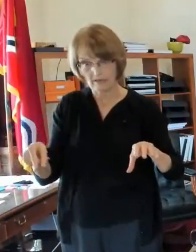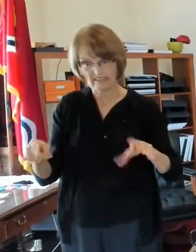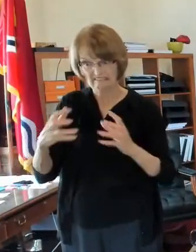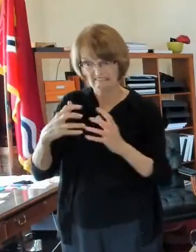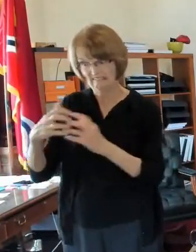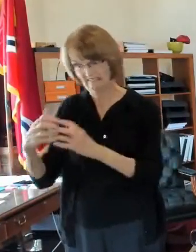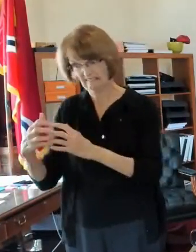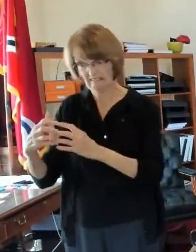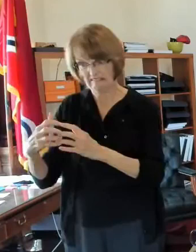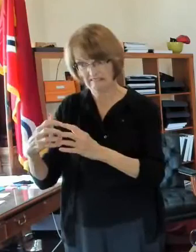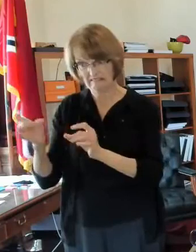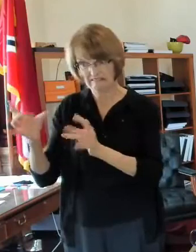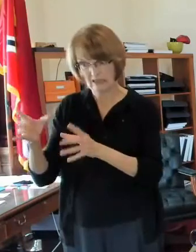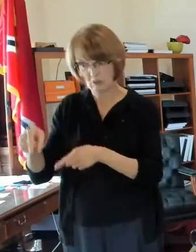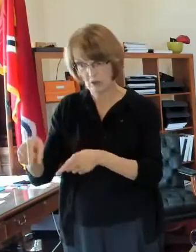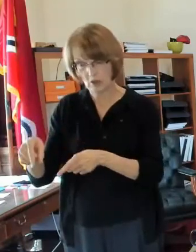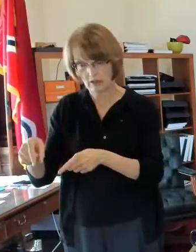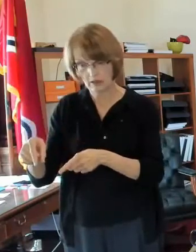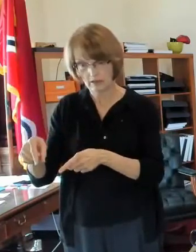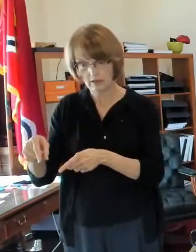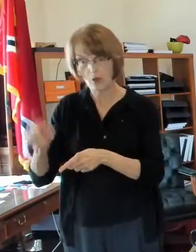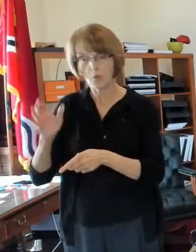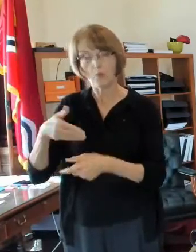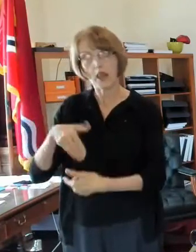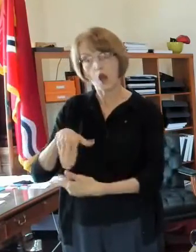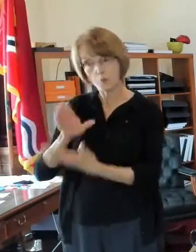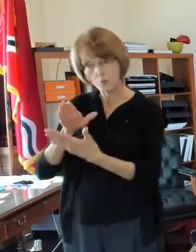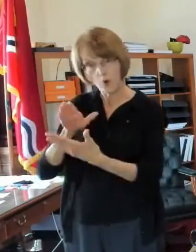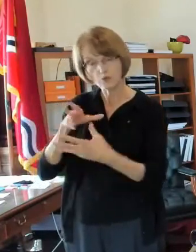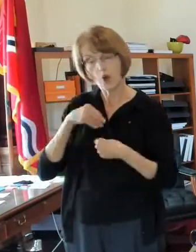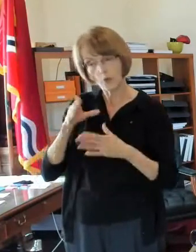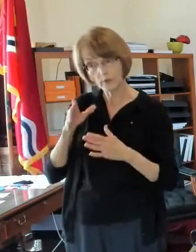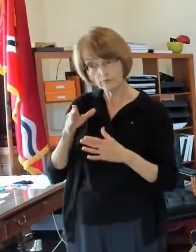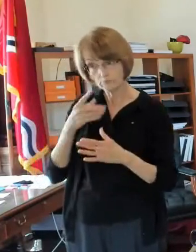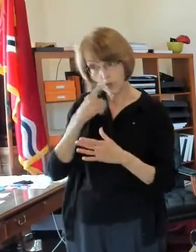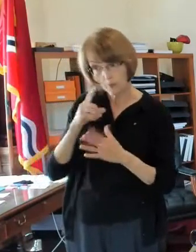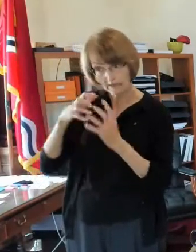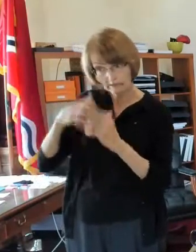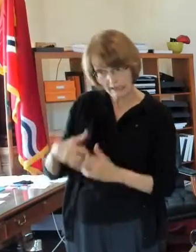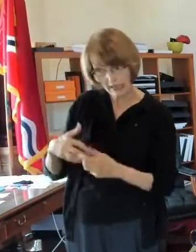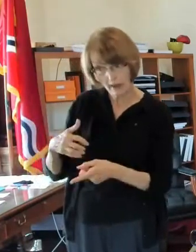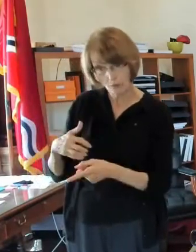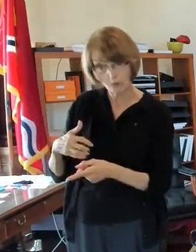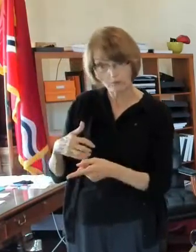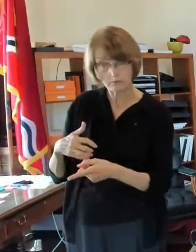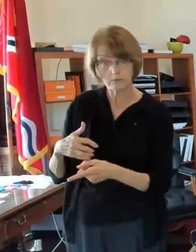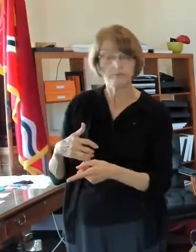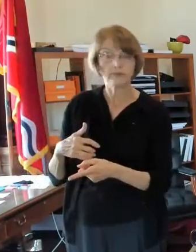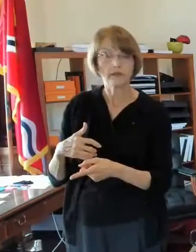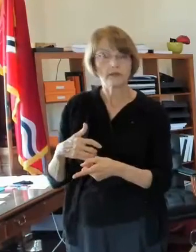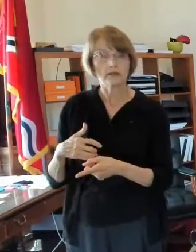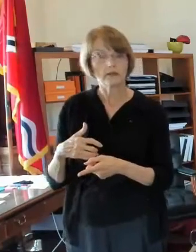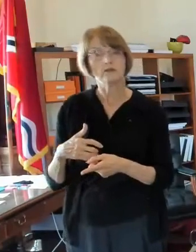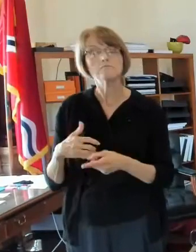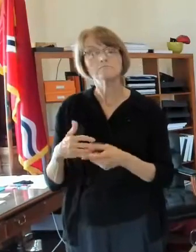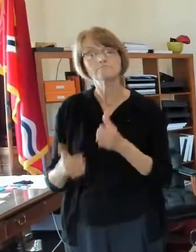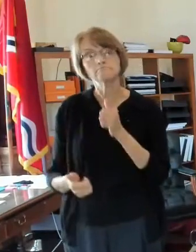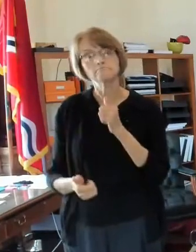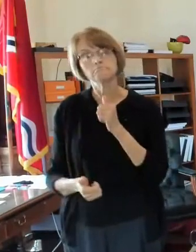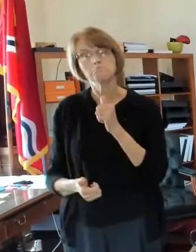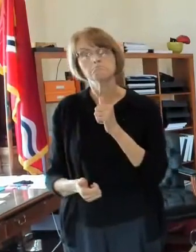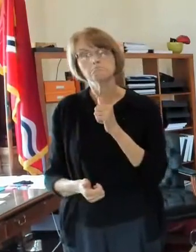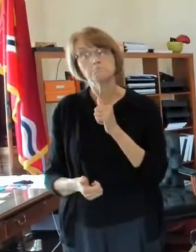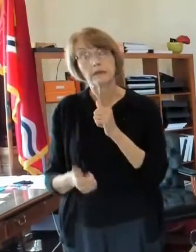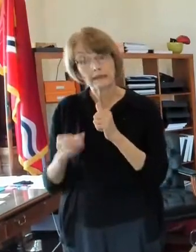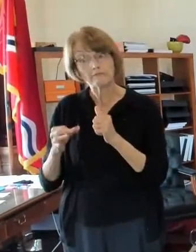shape also we'll approach that owner and get permission to take it down and in that case usually they don't end up